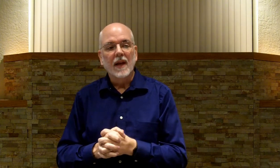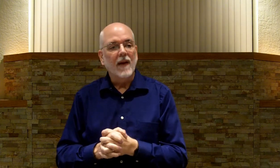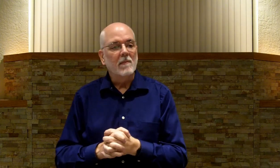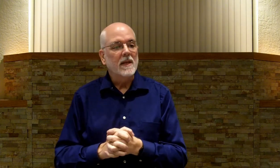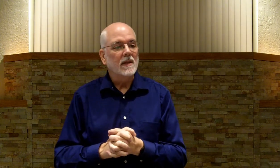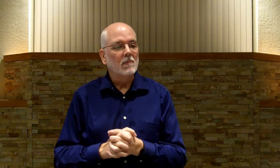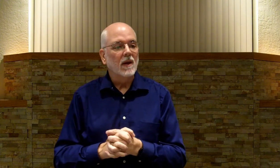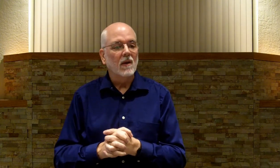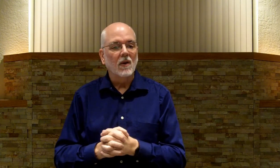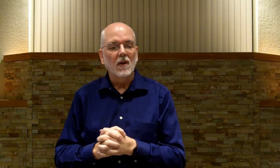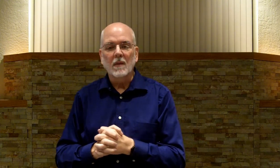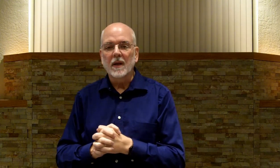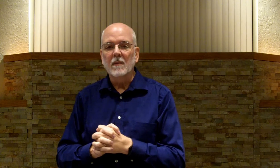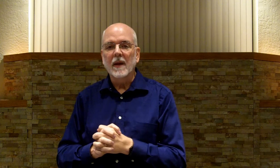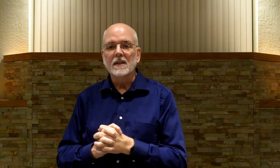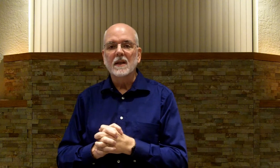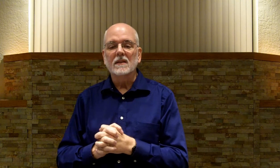If. I. Miss. Something. Or. You. Something. Didn't. Make. Sense.